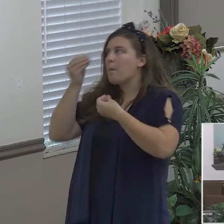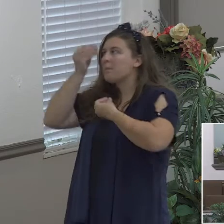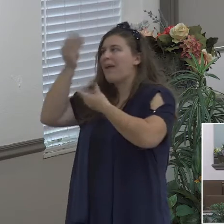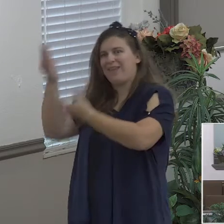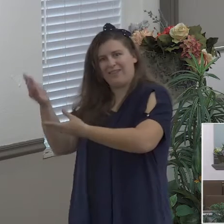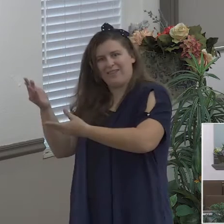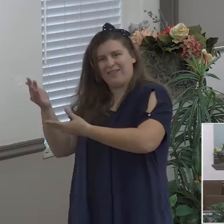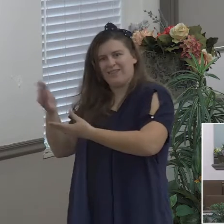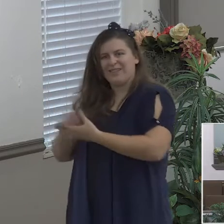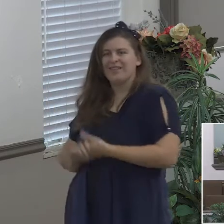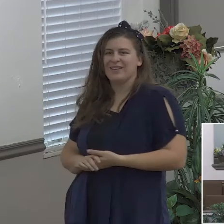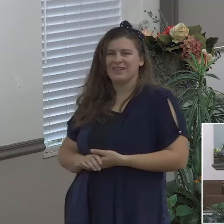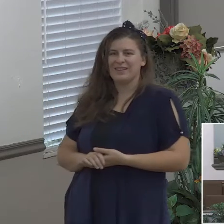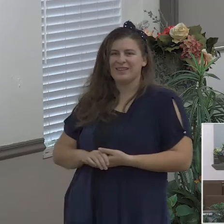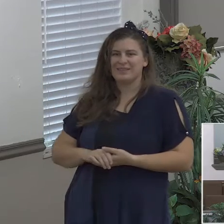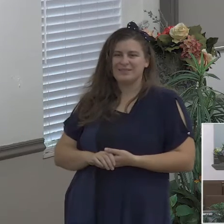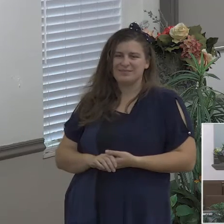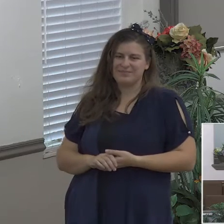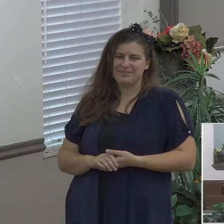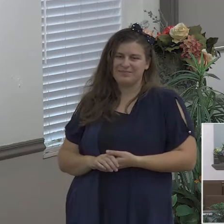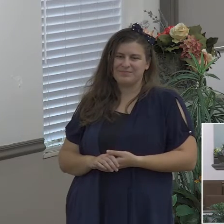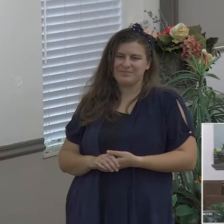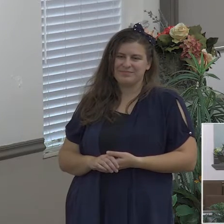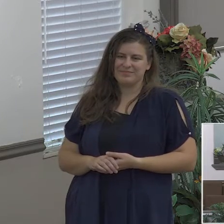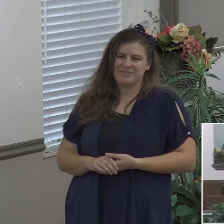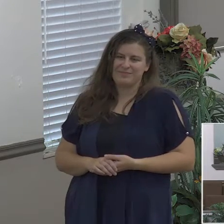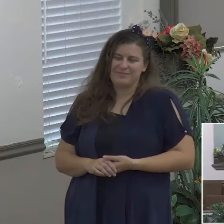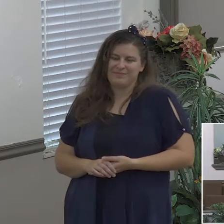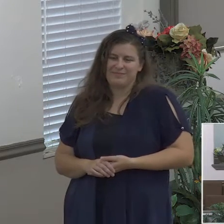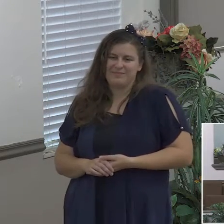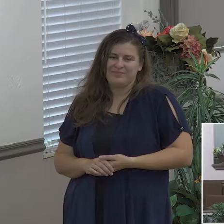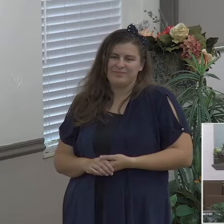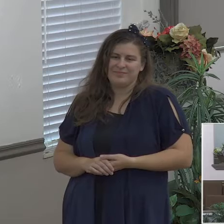the sum total of Christianity is not read my Bible